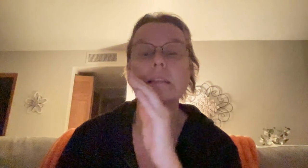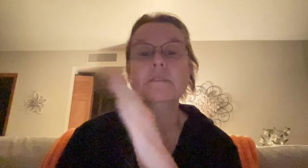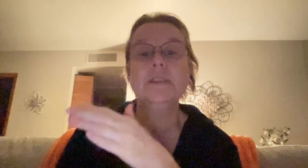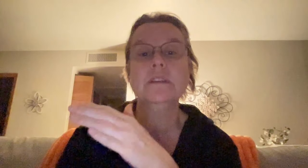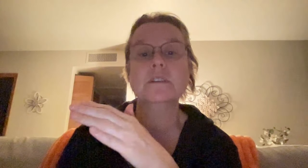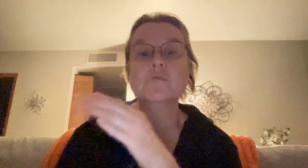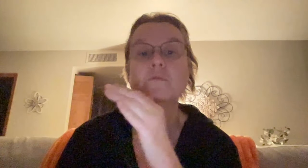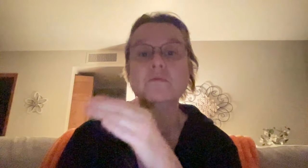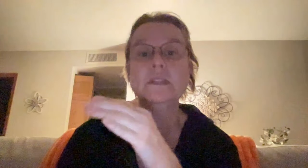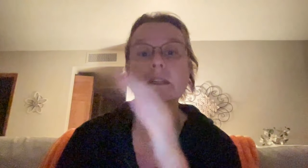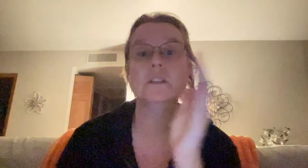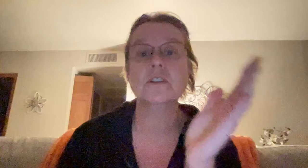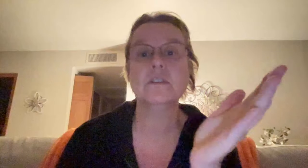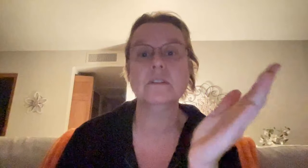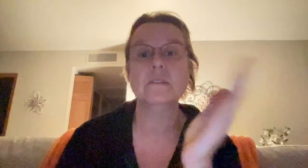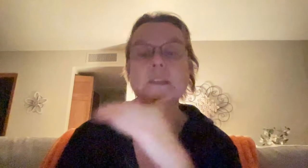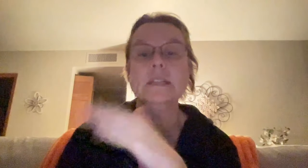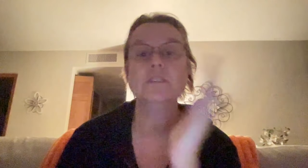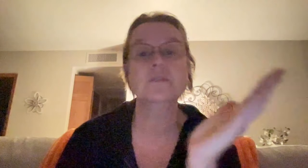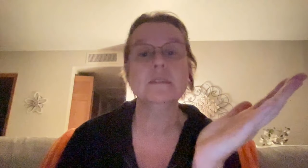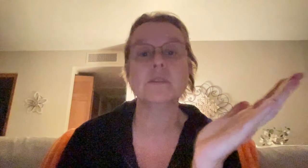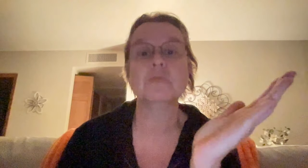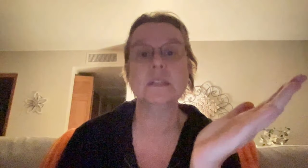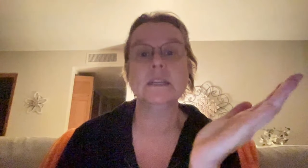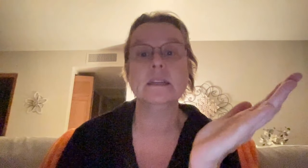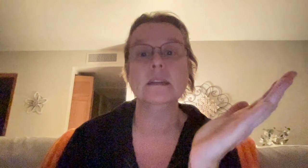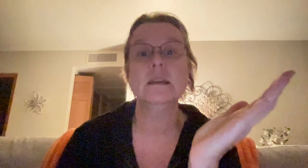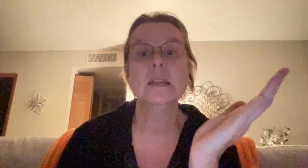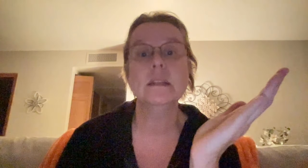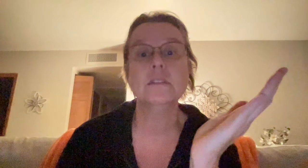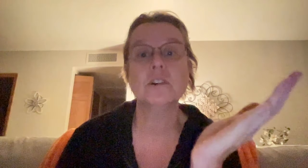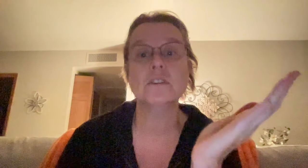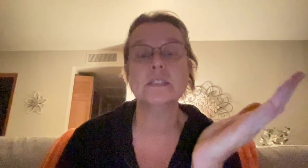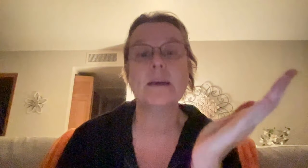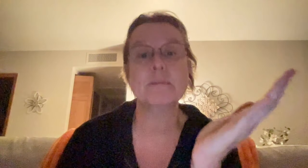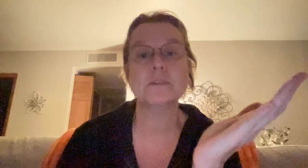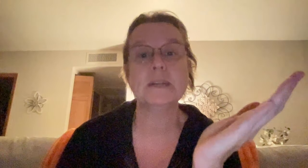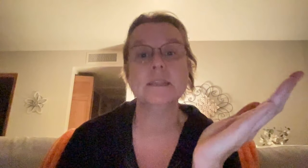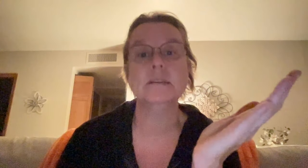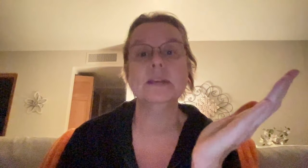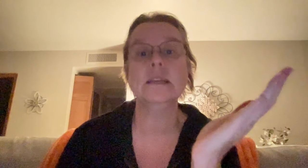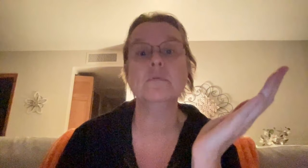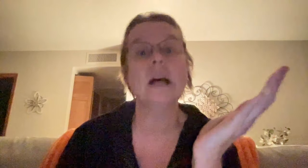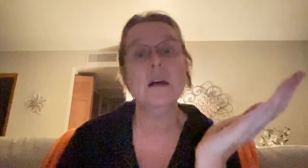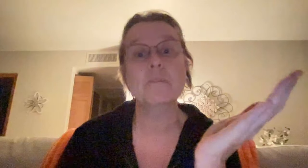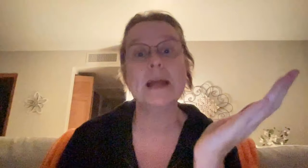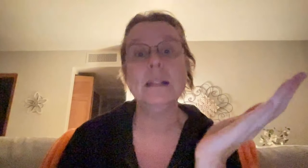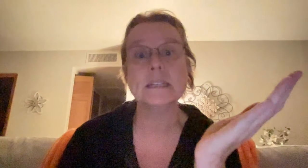like the feelers will really learn. Feeling intuitives are really going to learn that perspective and it will help balance.